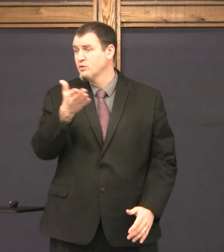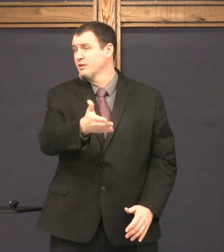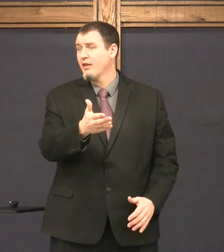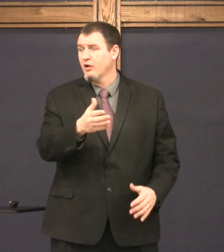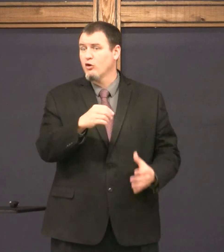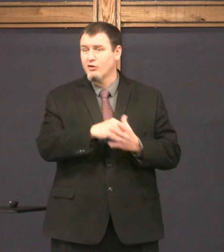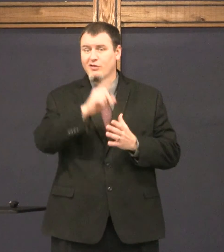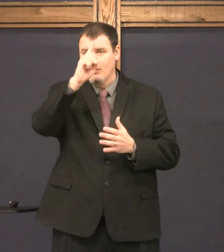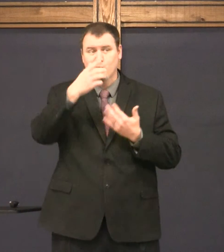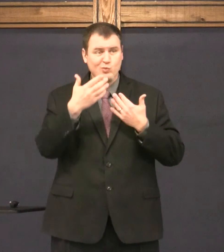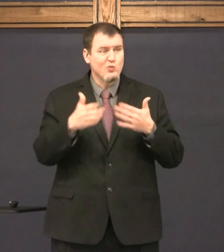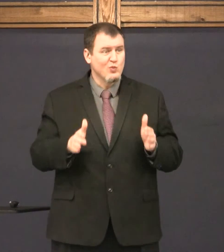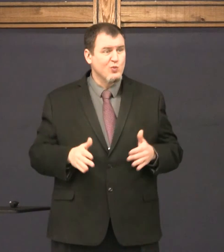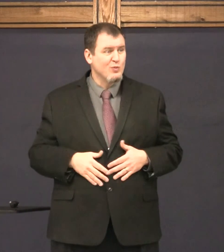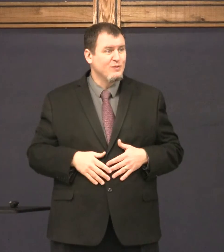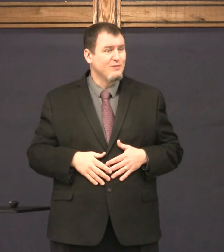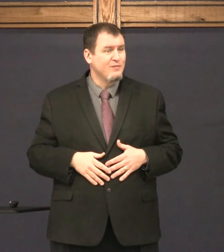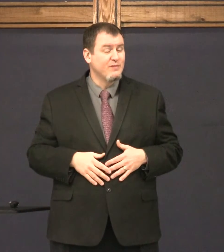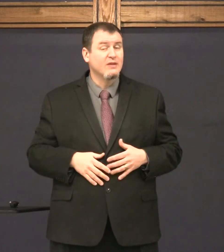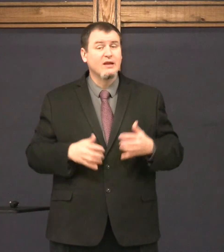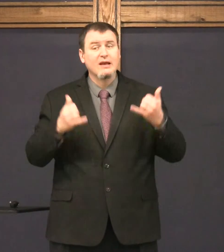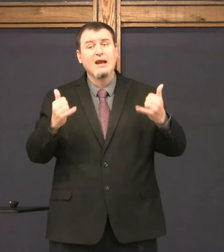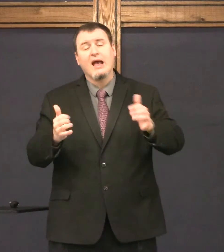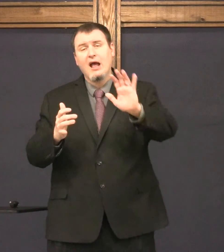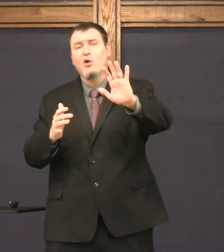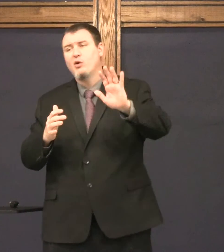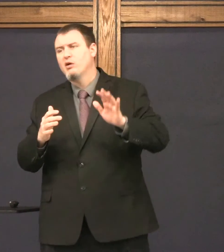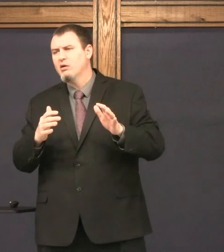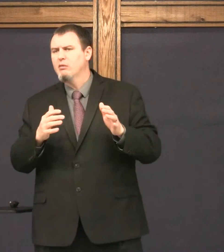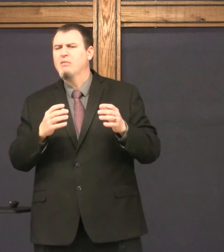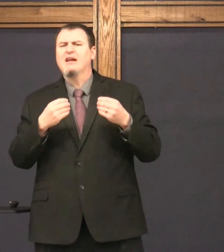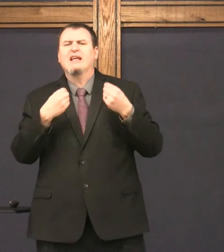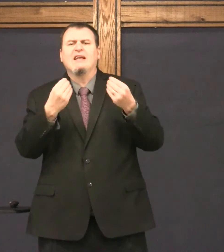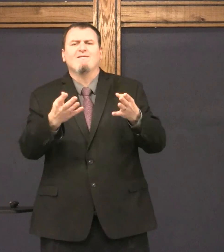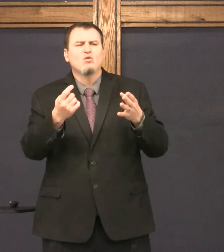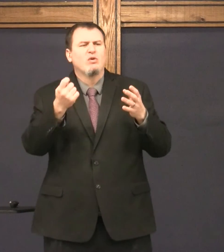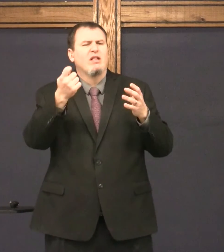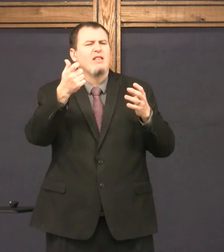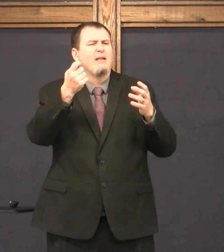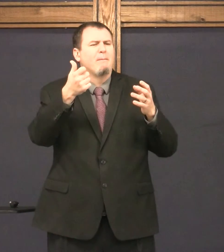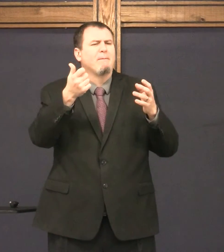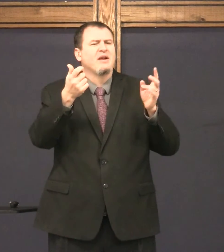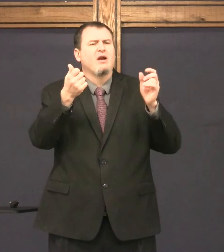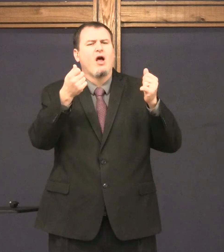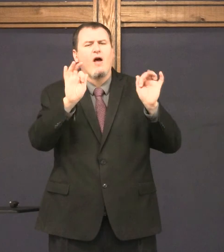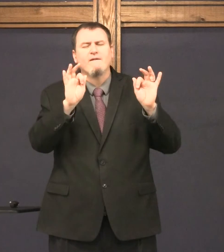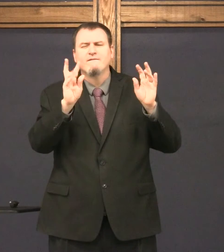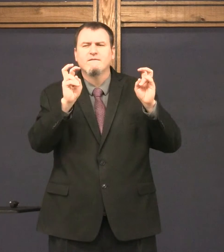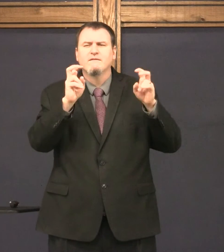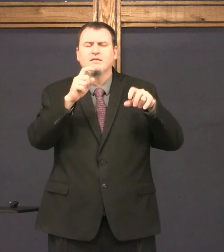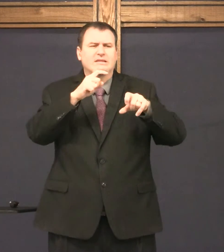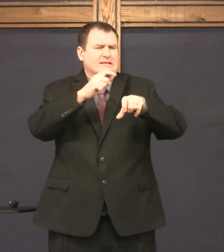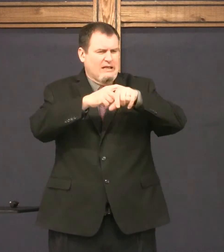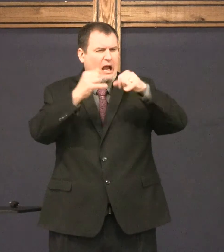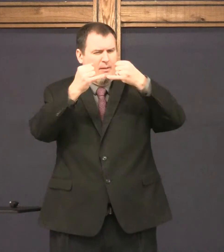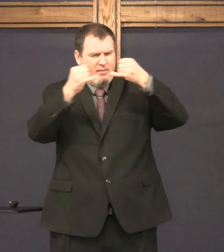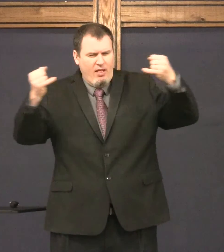as they had the Lord's Supper, as we already had the last Supper, and Thomas was there.